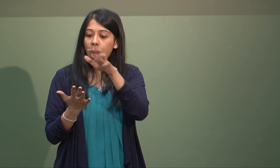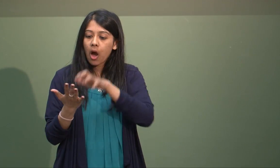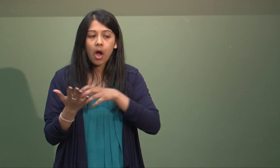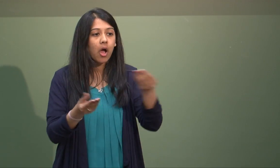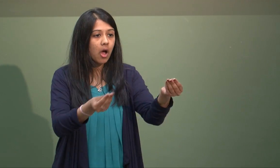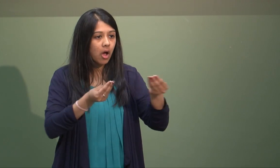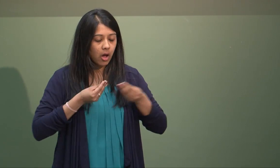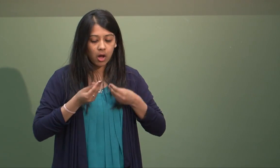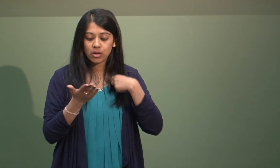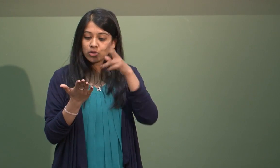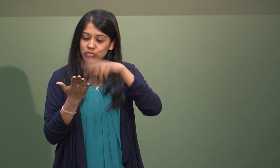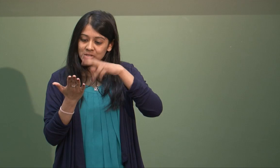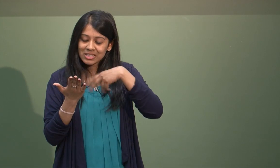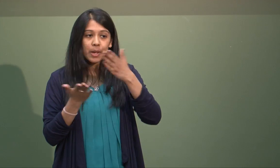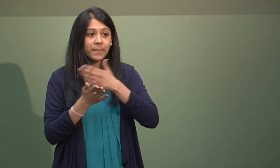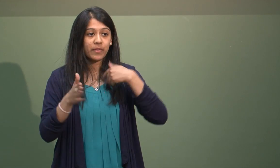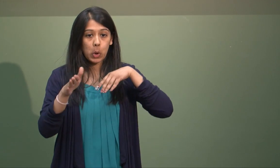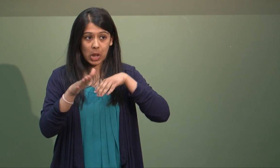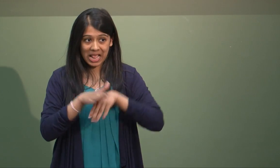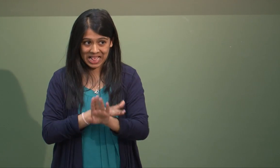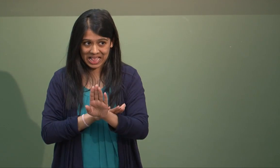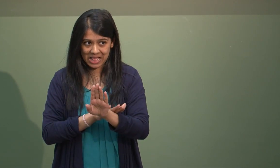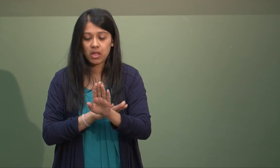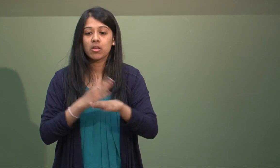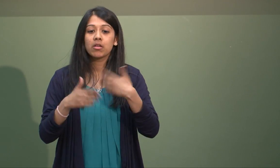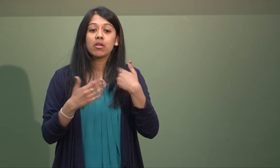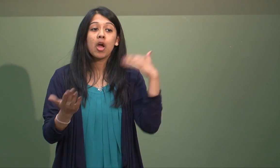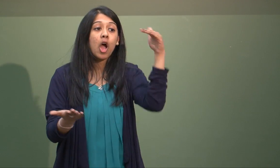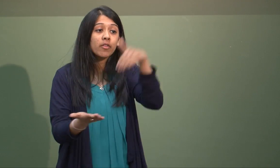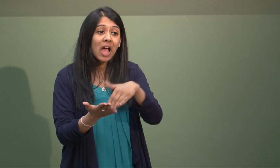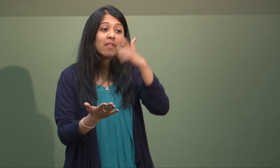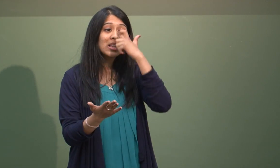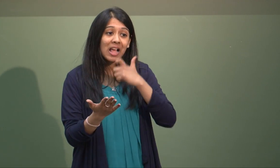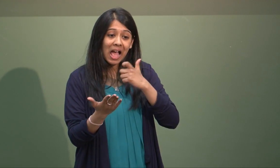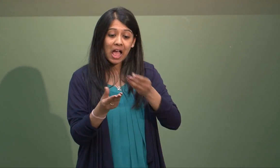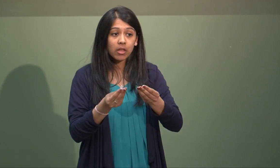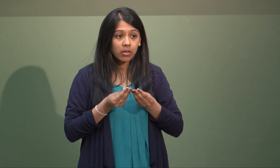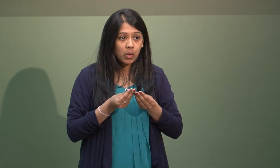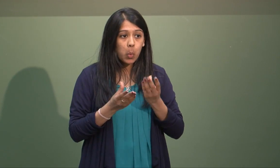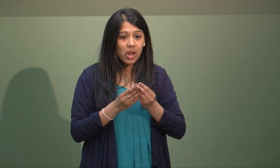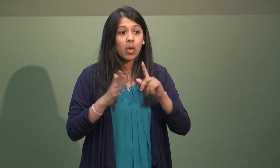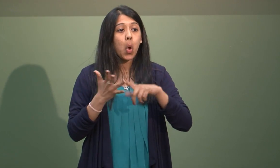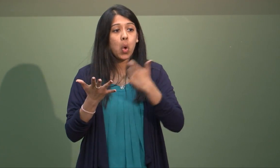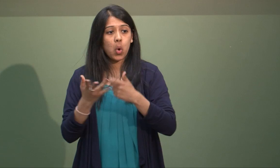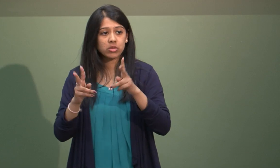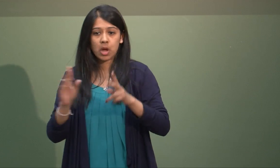so on with subtitles or they'd give me some transcripts before I arrived. So I was able to,